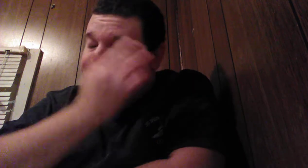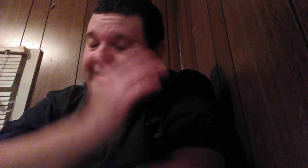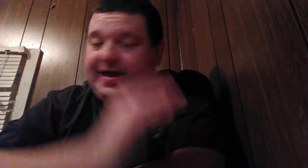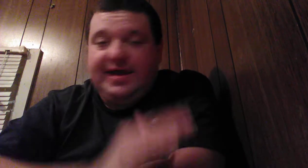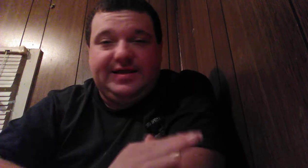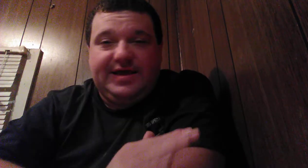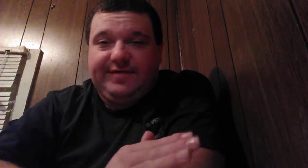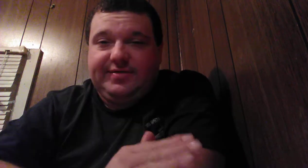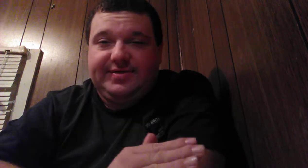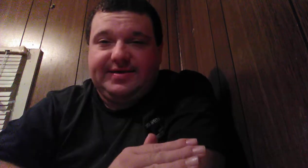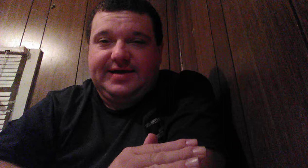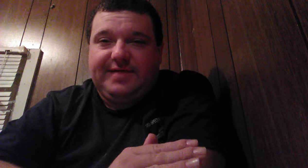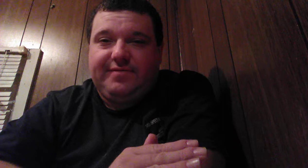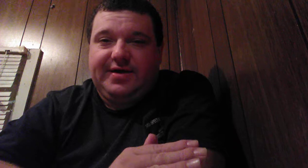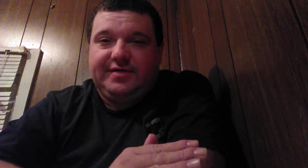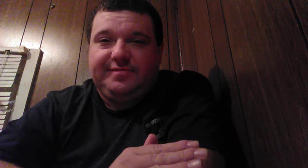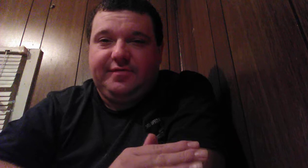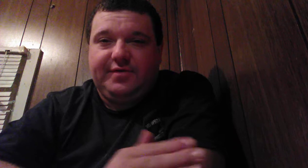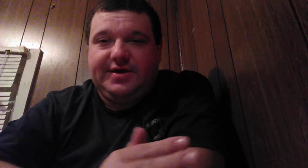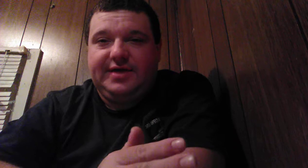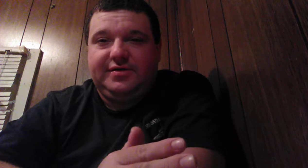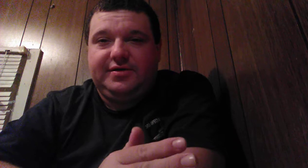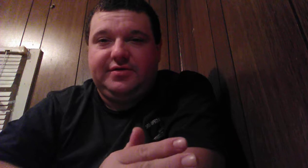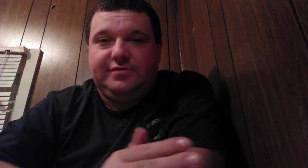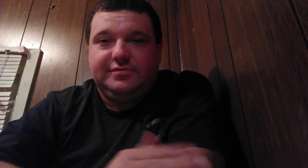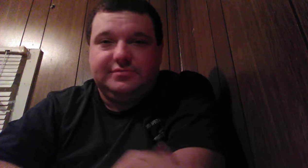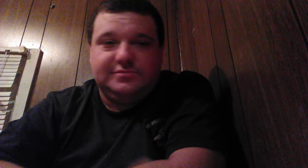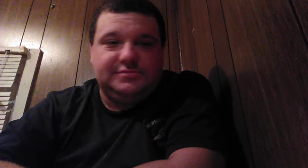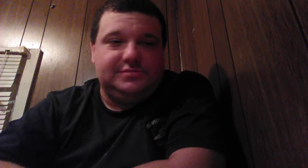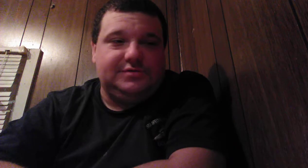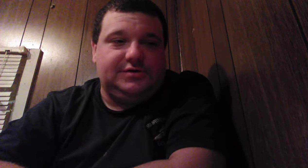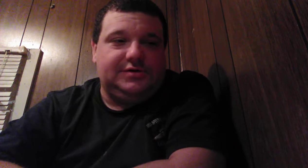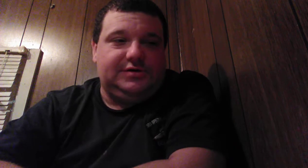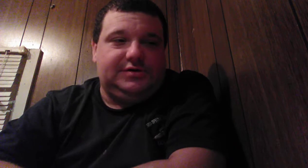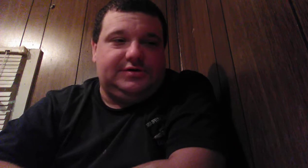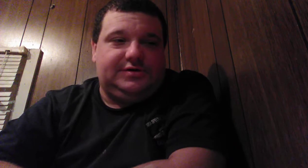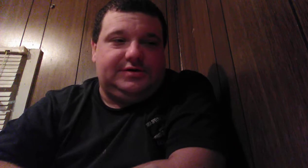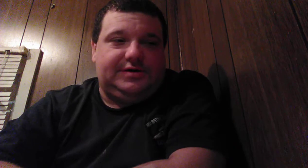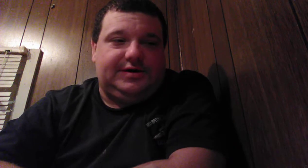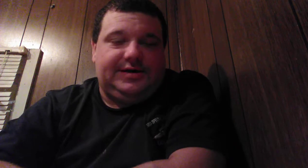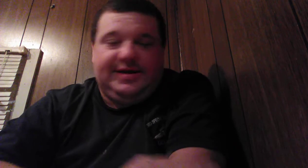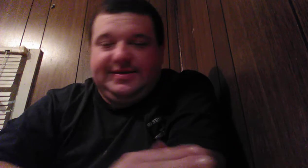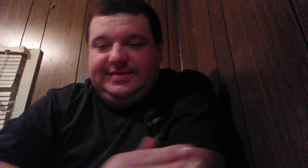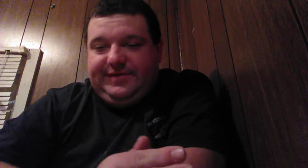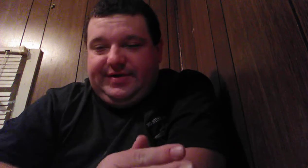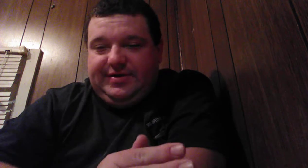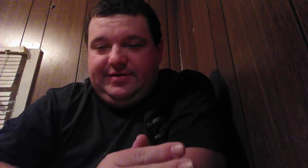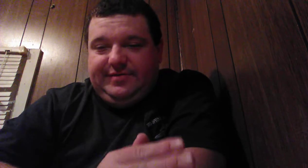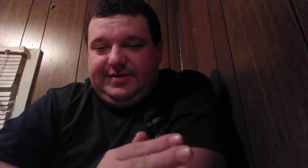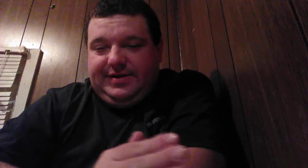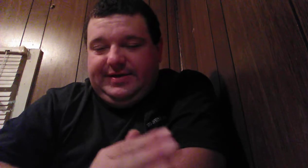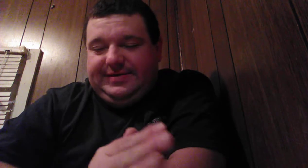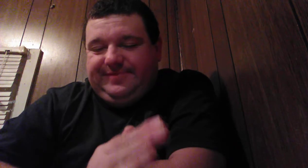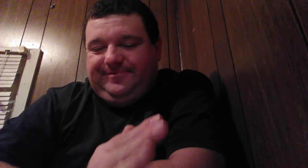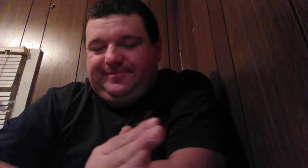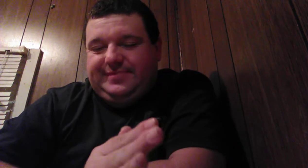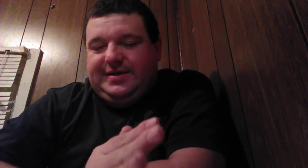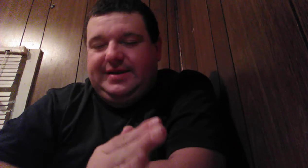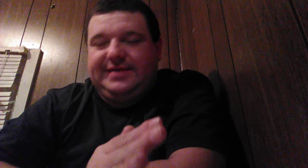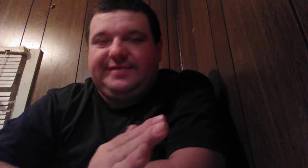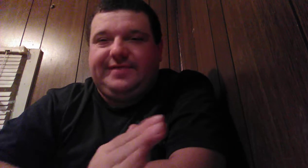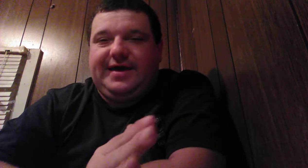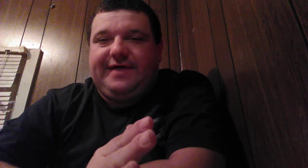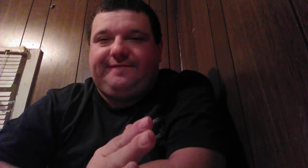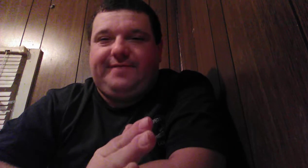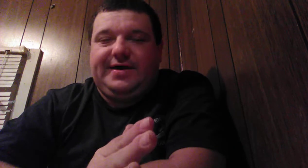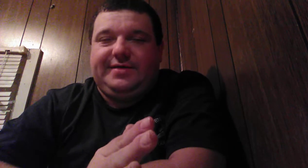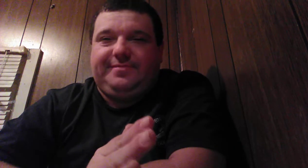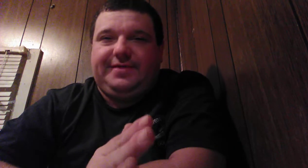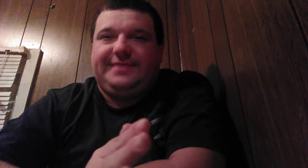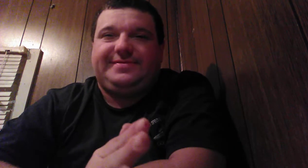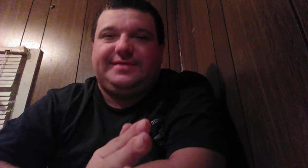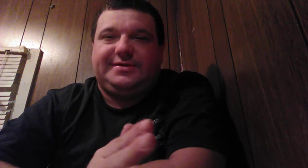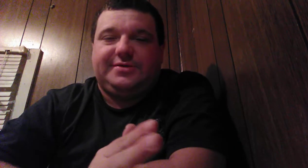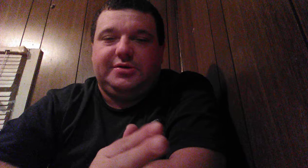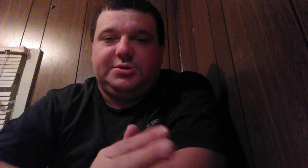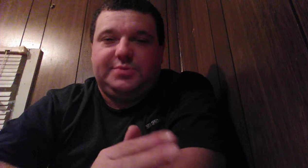I hate having sick eyebrows but what can you do unless so I go at least unless if they have plastic surgery